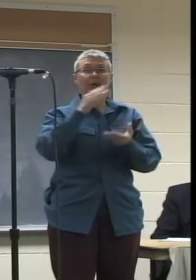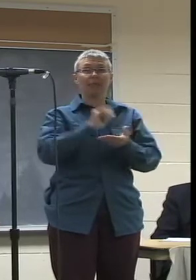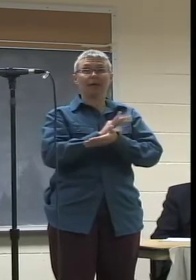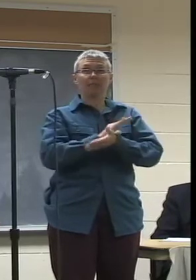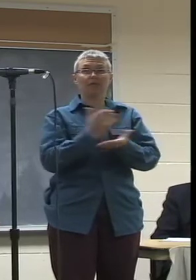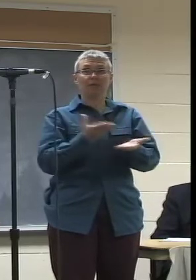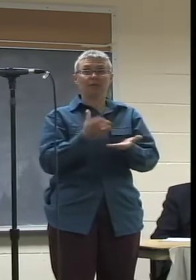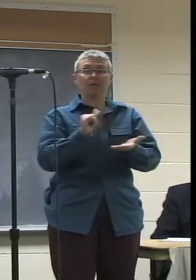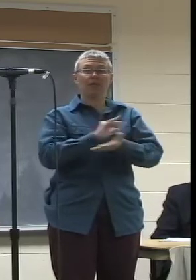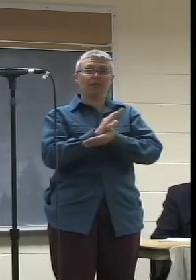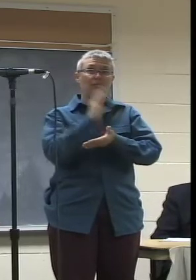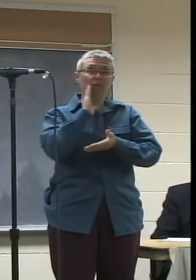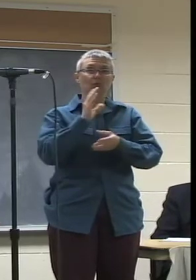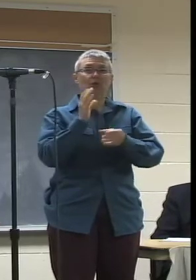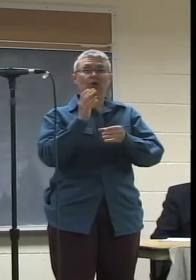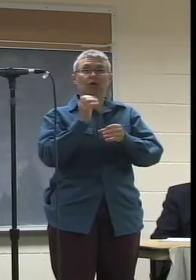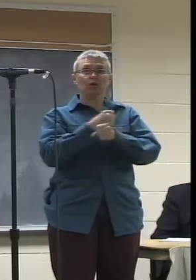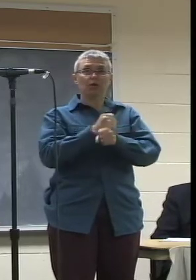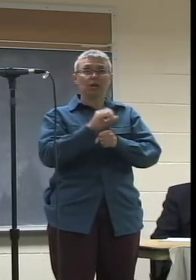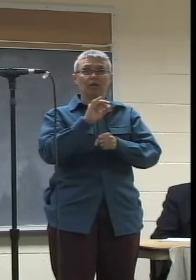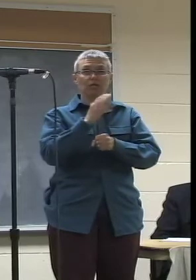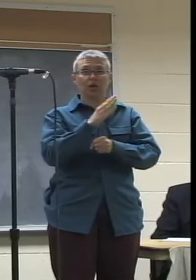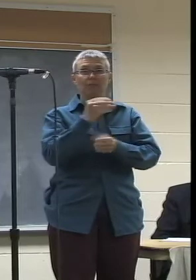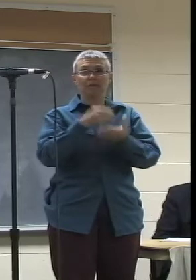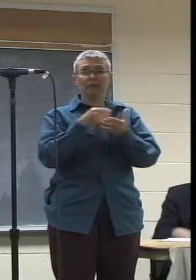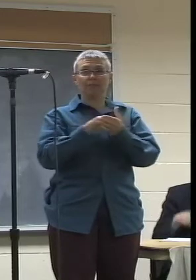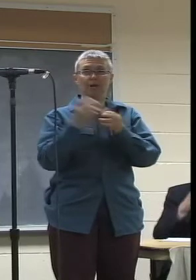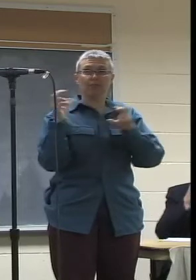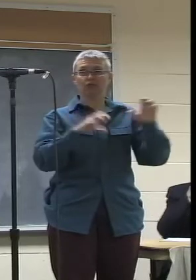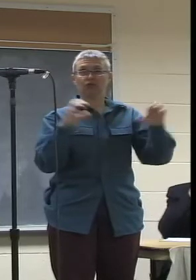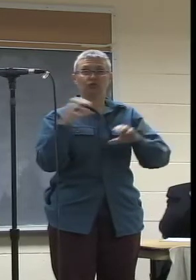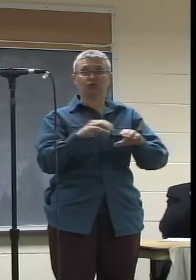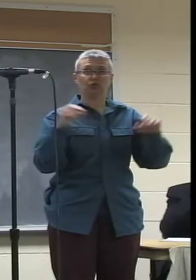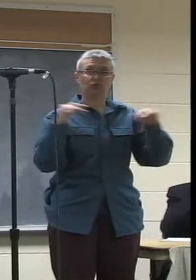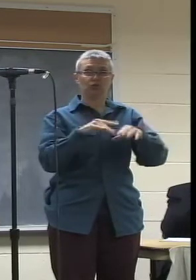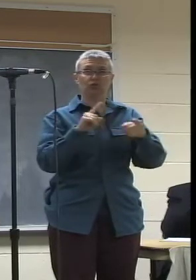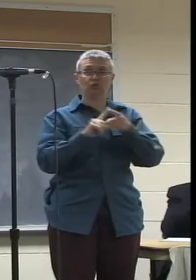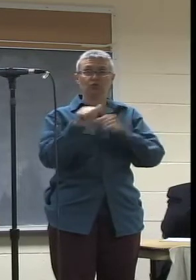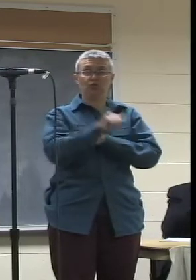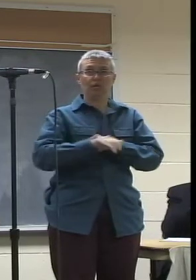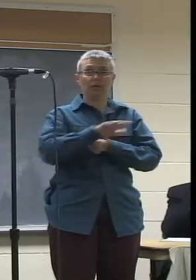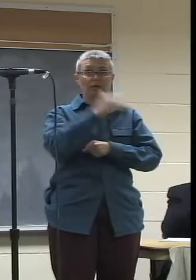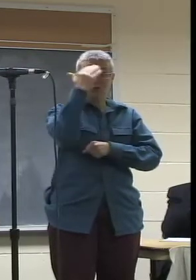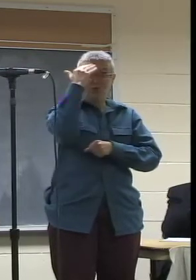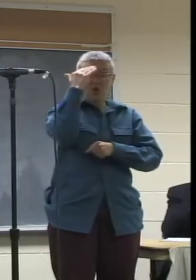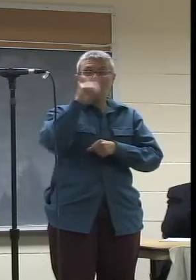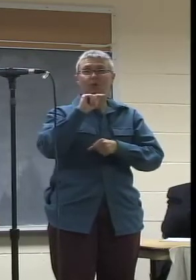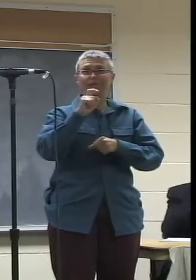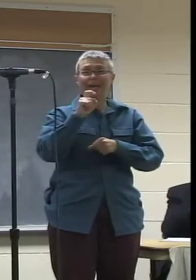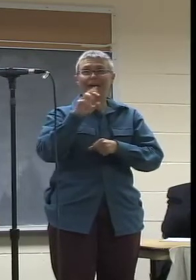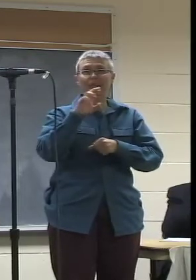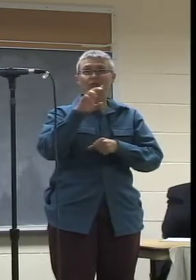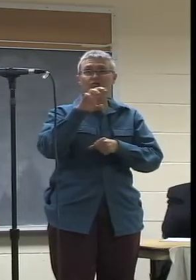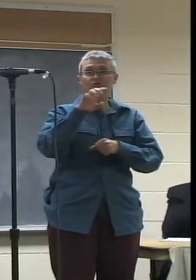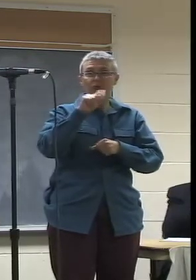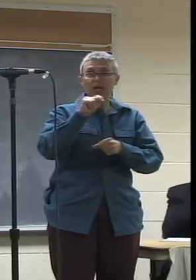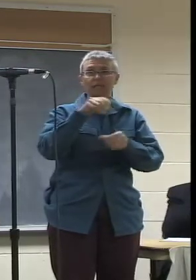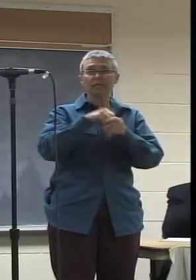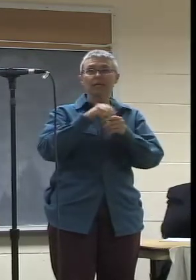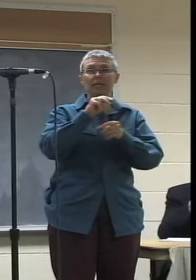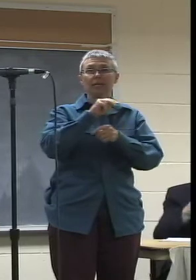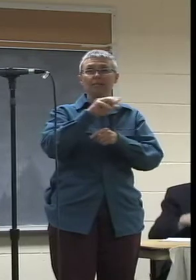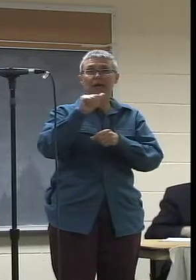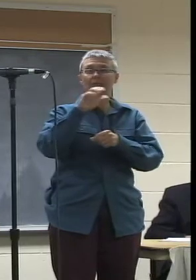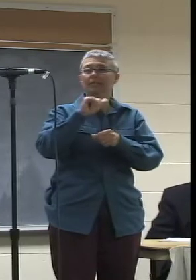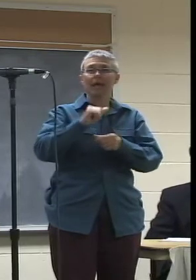And that movie would create jobs. And it would bring money to Northampton and to the area. And as you well know, the tax credits in Massachusetts, you know, that only